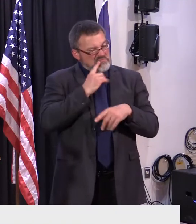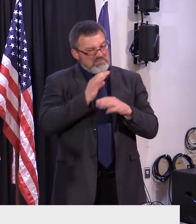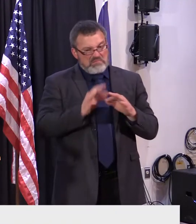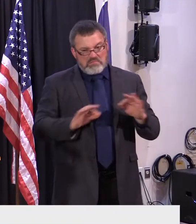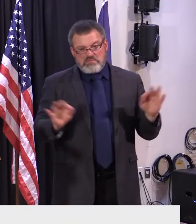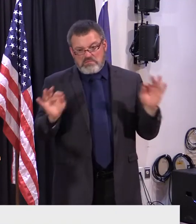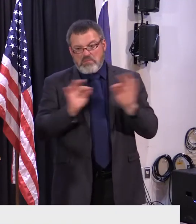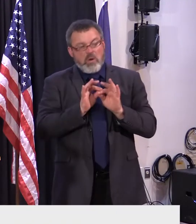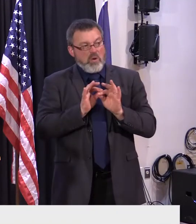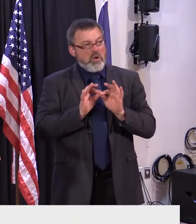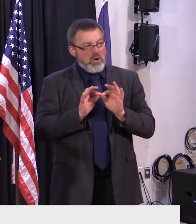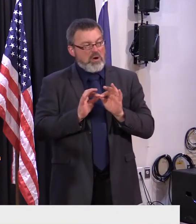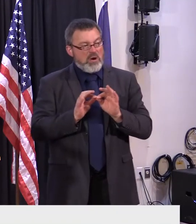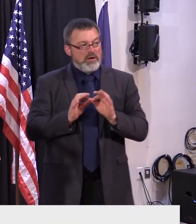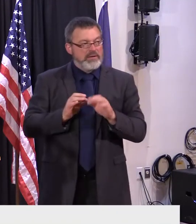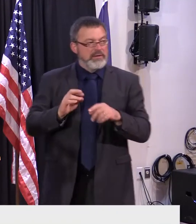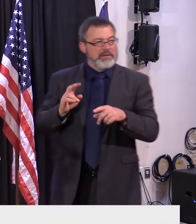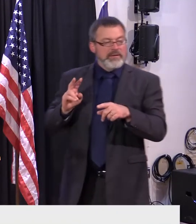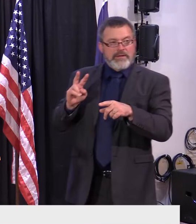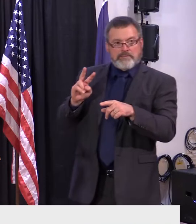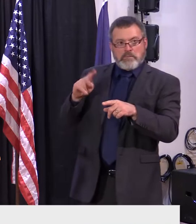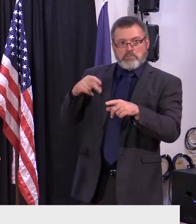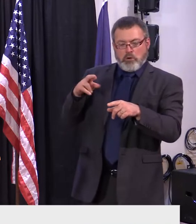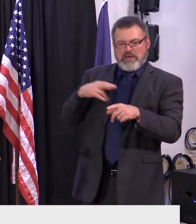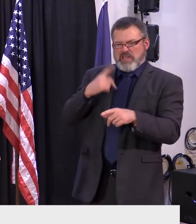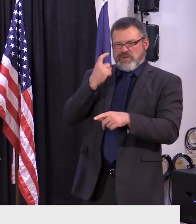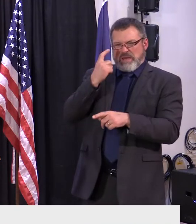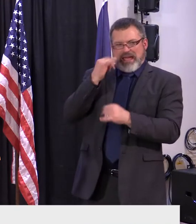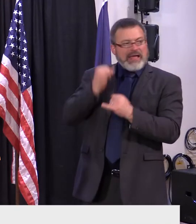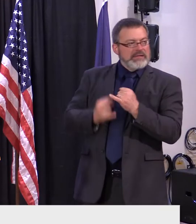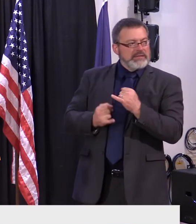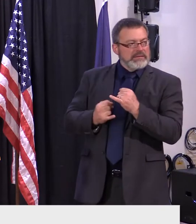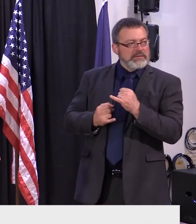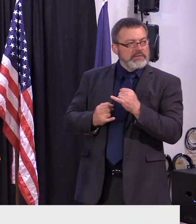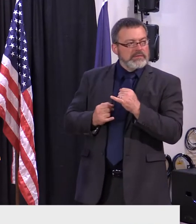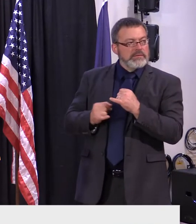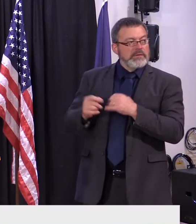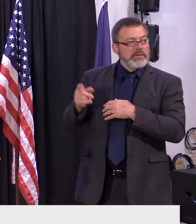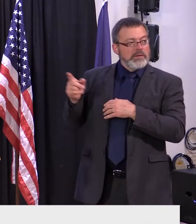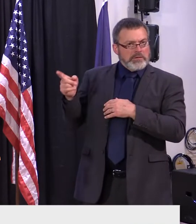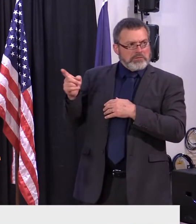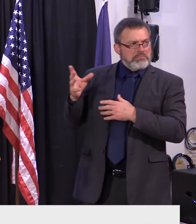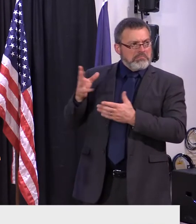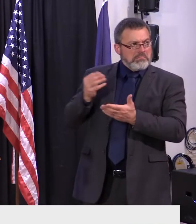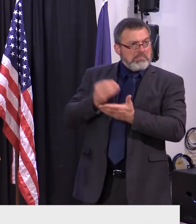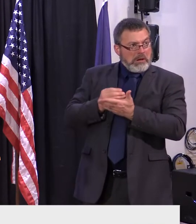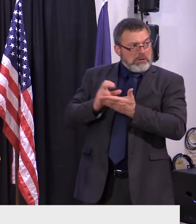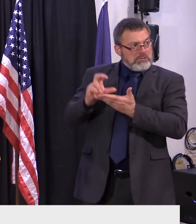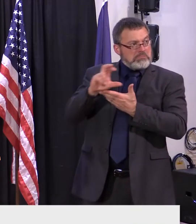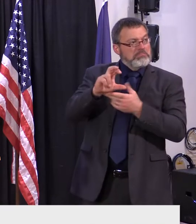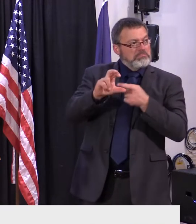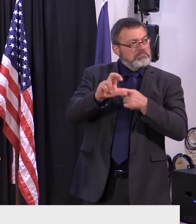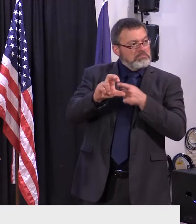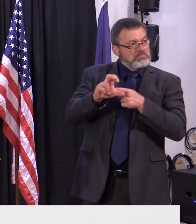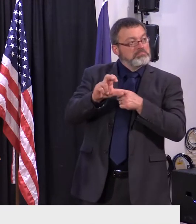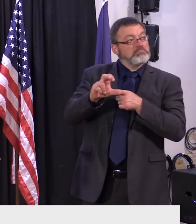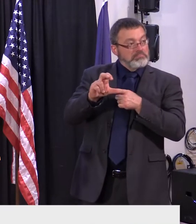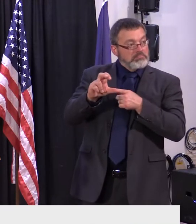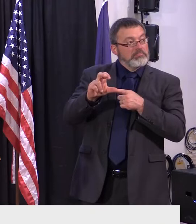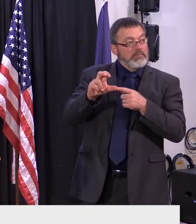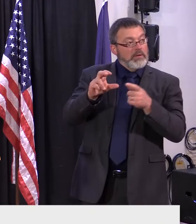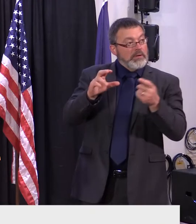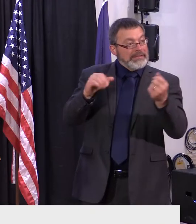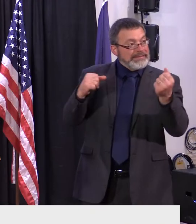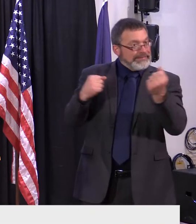And will your budget, last question on this, will your budget contain the funding necessary for Vermont to honor the statutory commitment